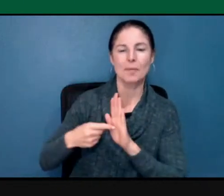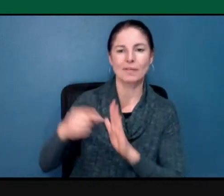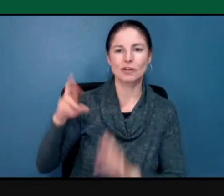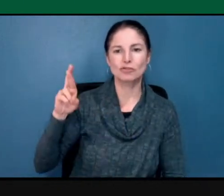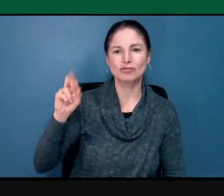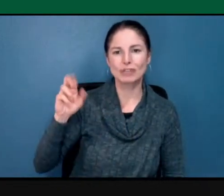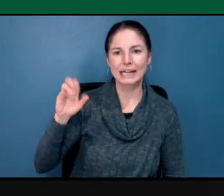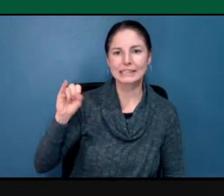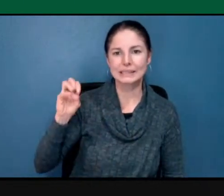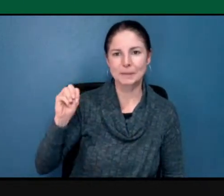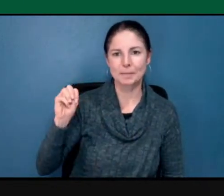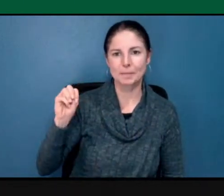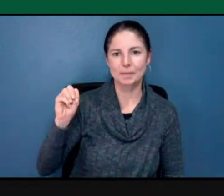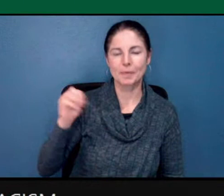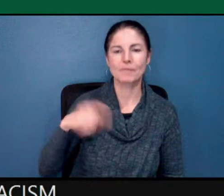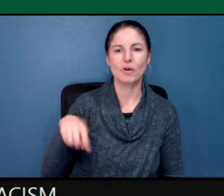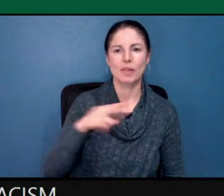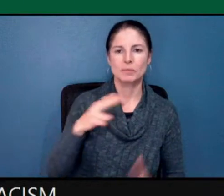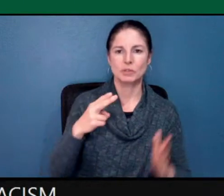these techniques.